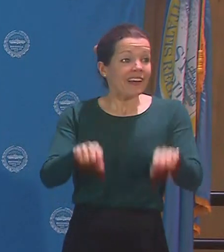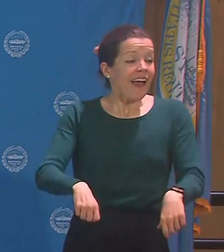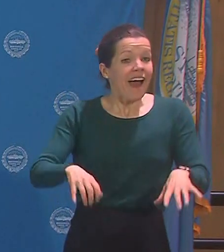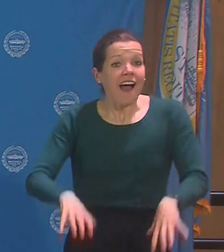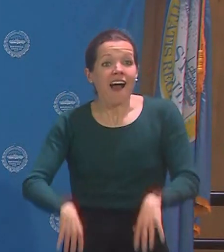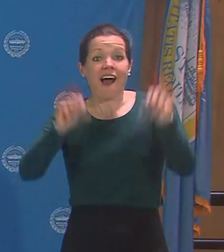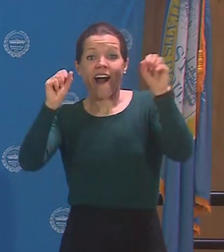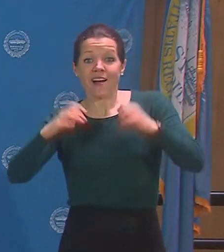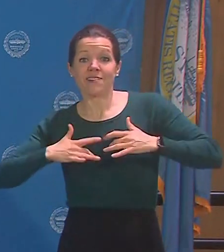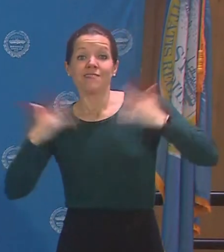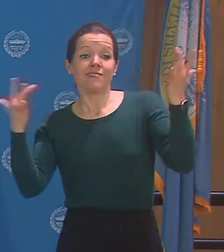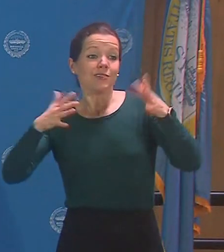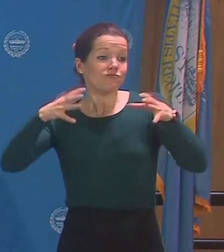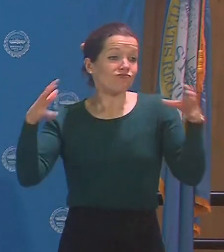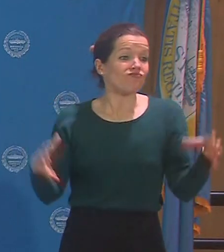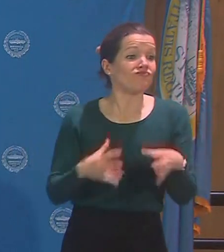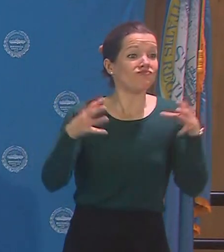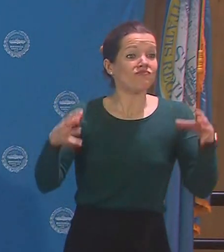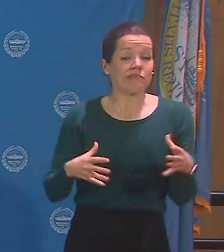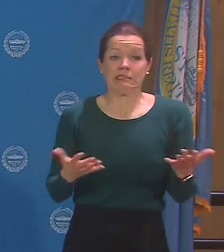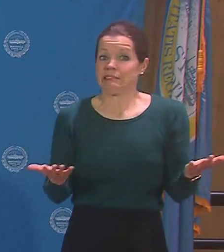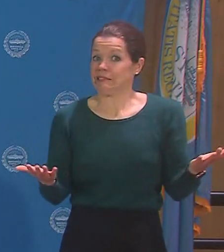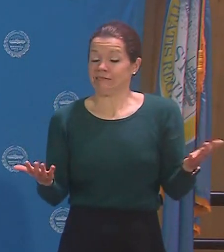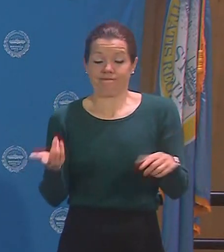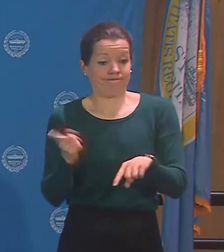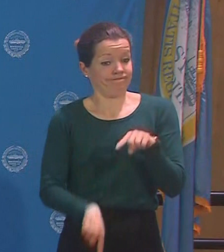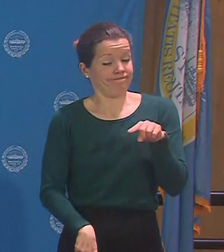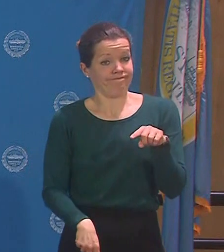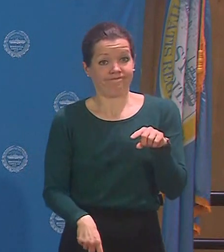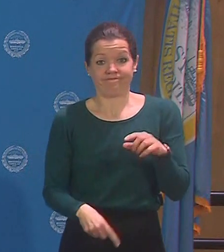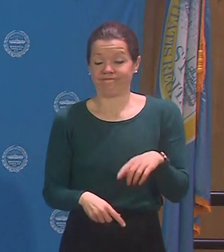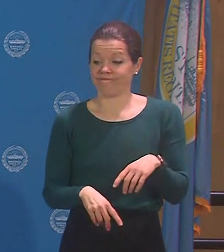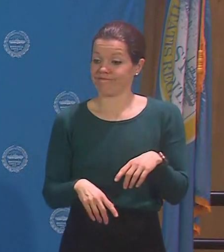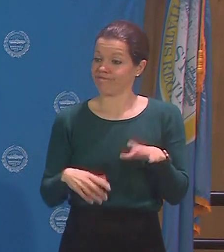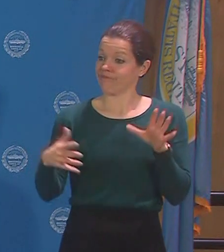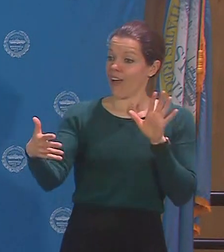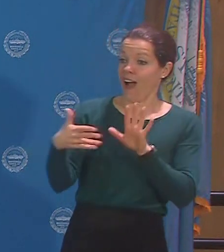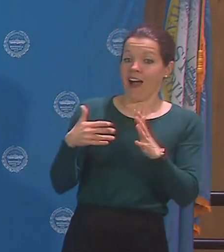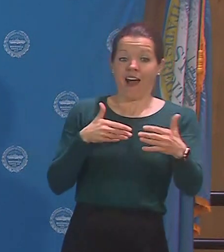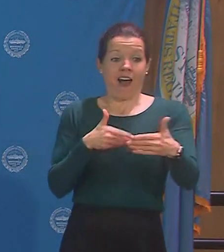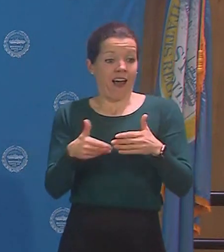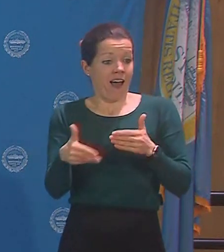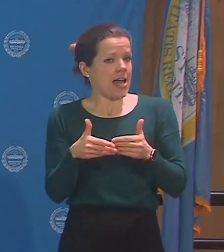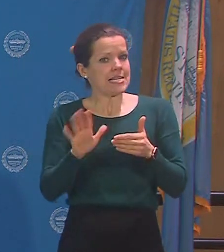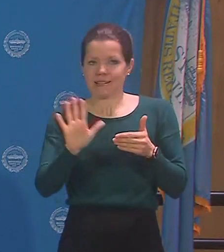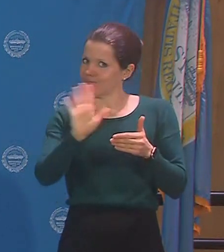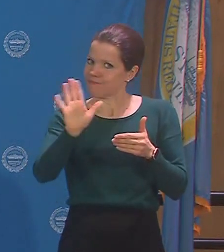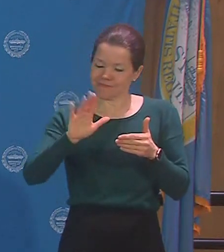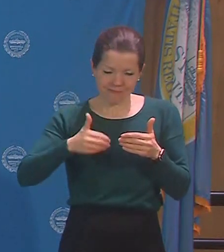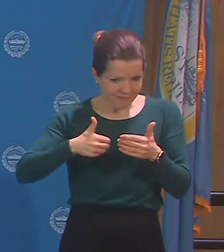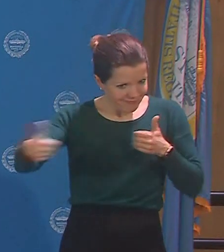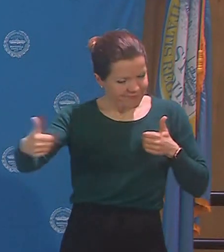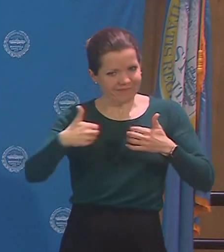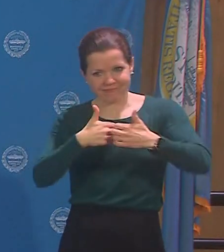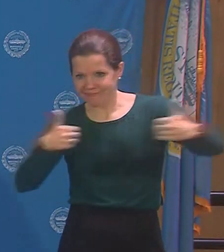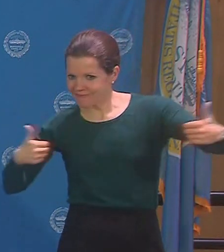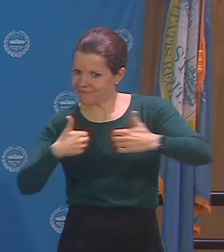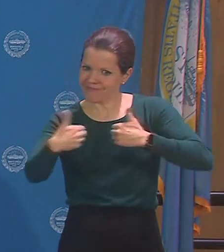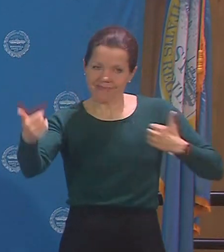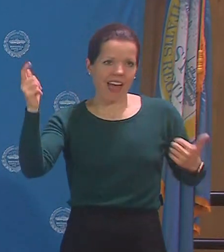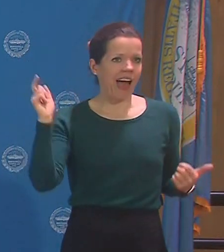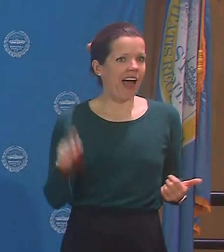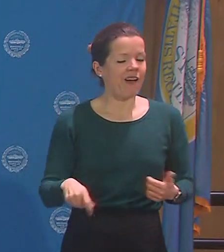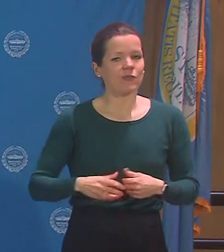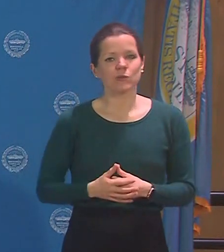host in-person events or volunteer projects for one Boston day this year as we've done for the last six. In many ways,